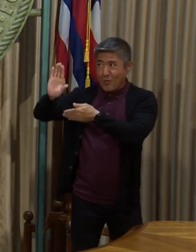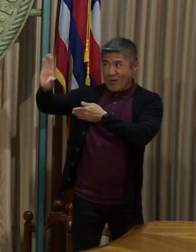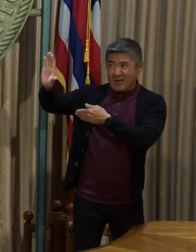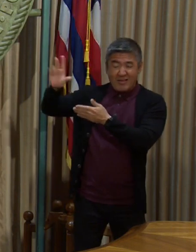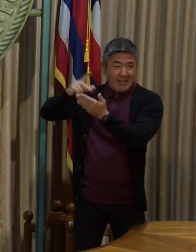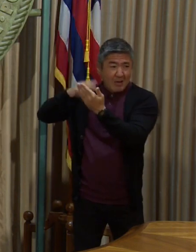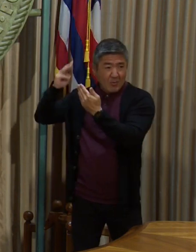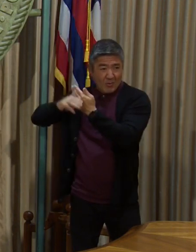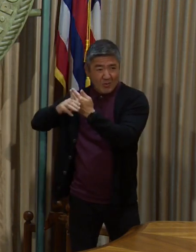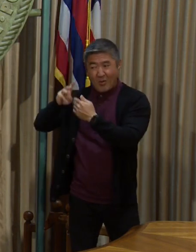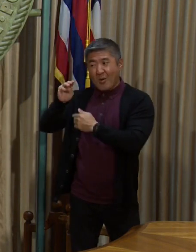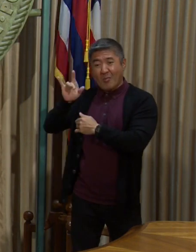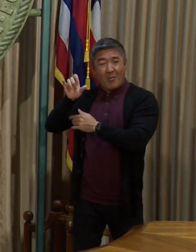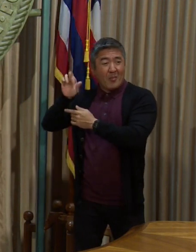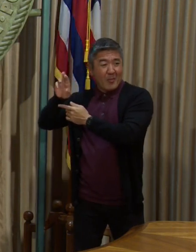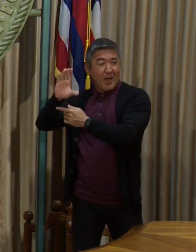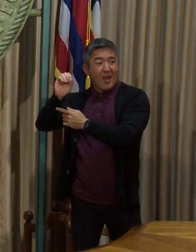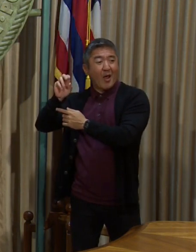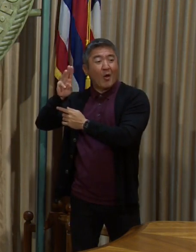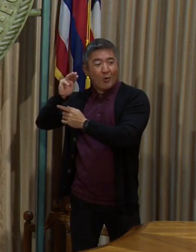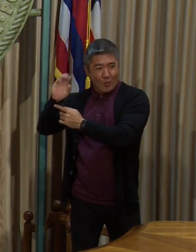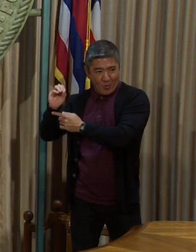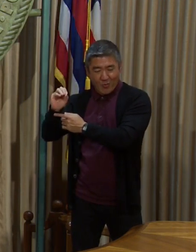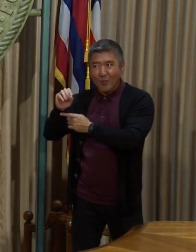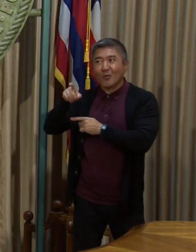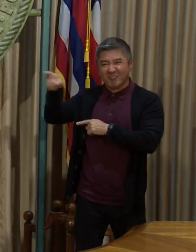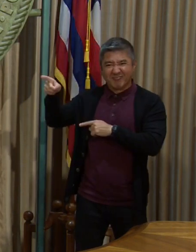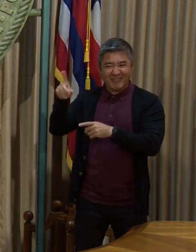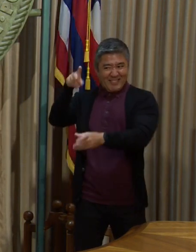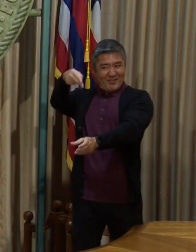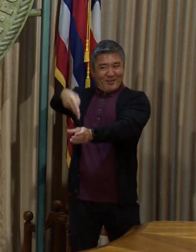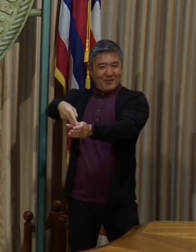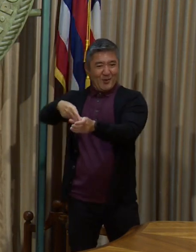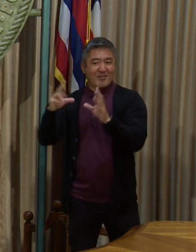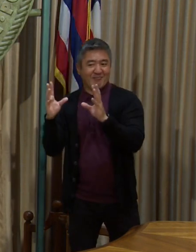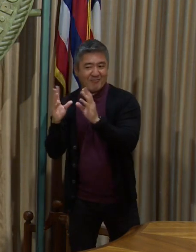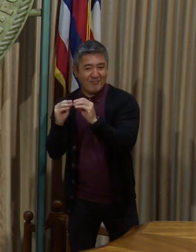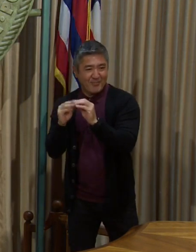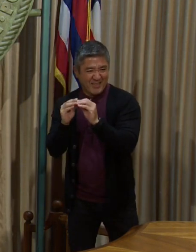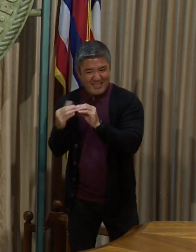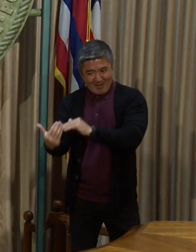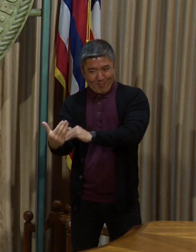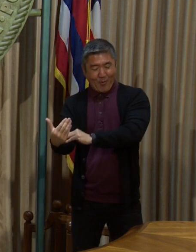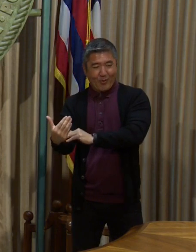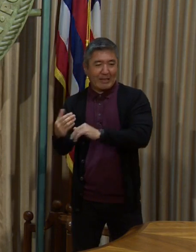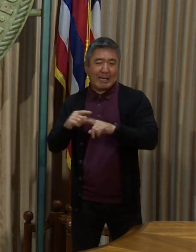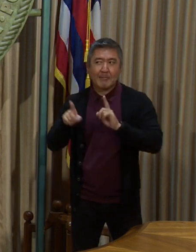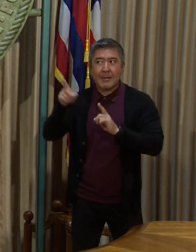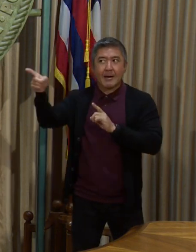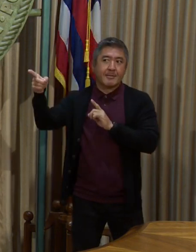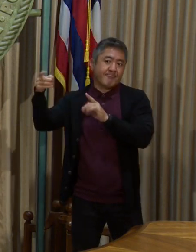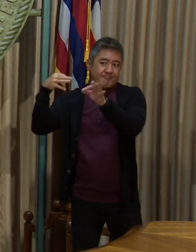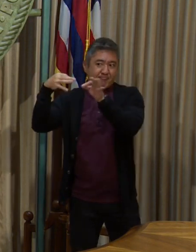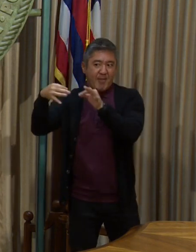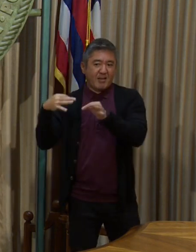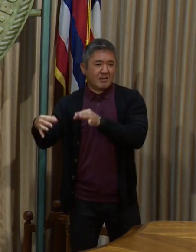Mayor Cuomo was on the White House call this morning, but he did not speak about the vaccine